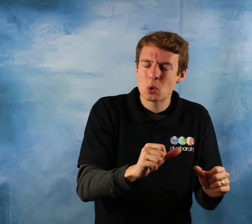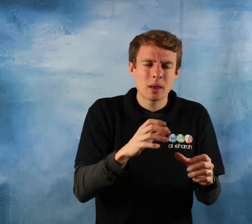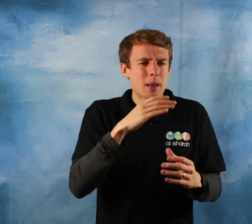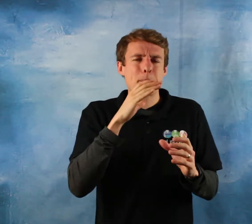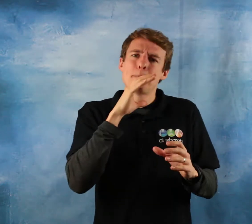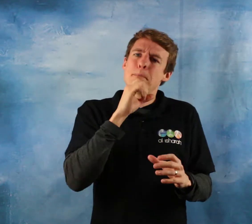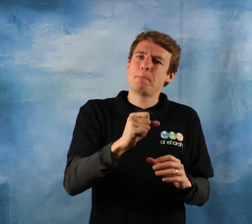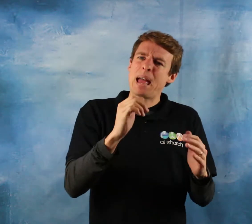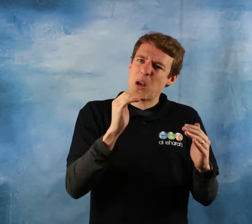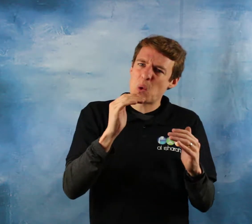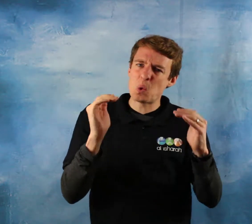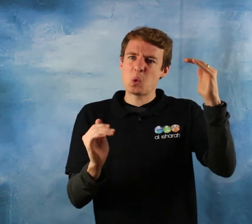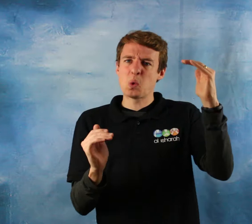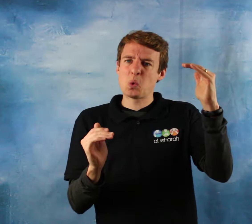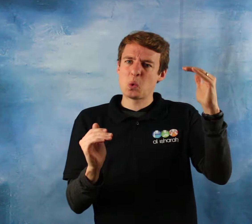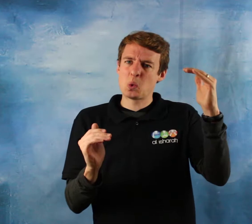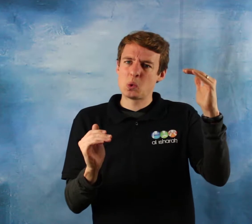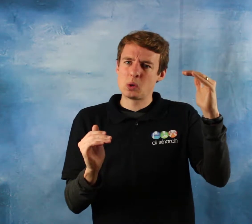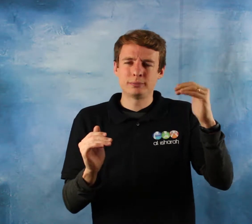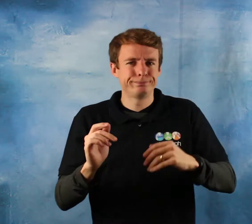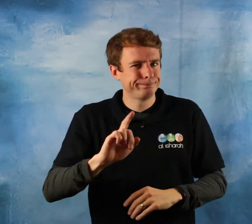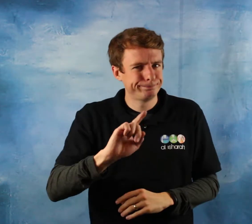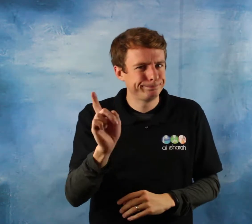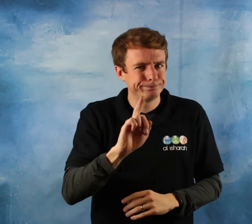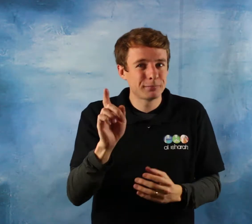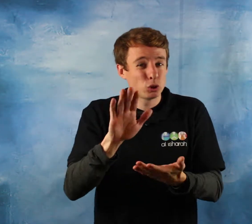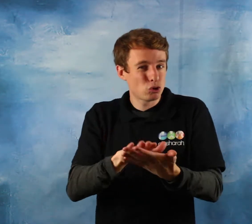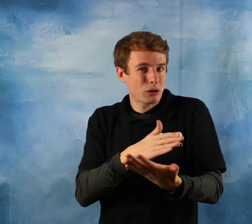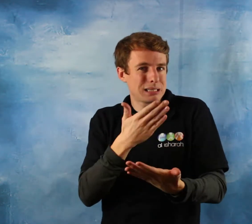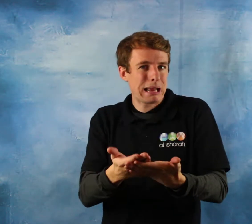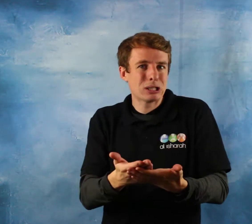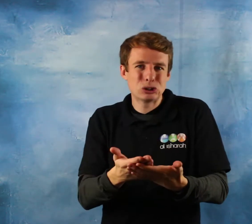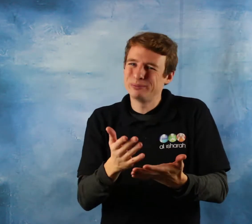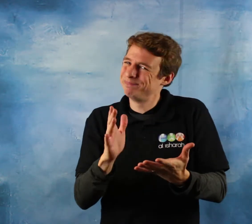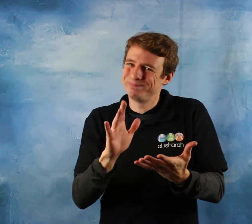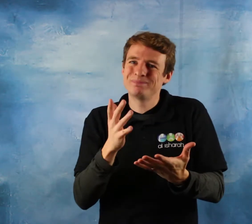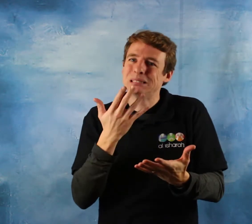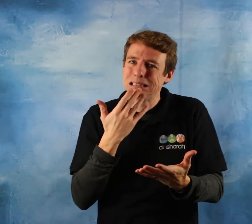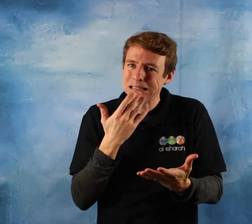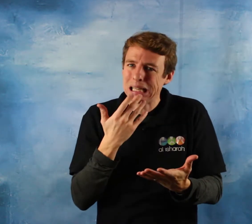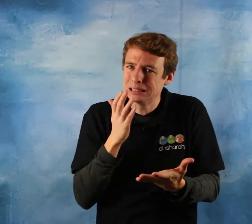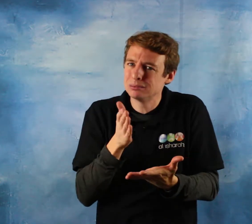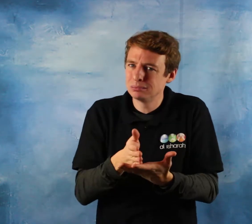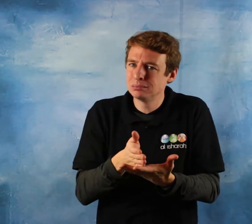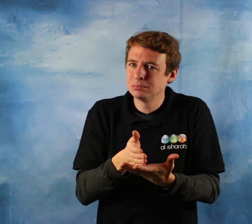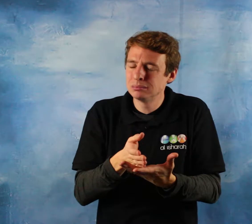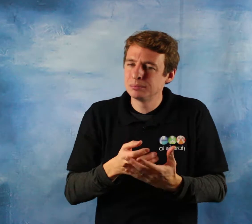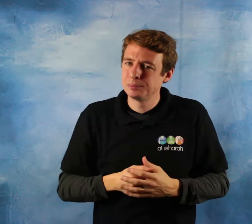over women and this is not the case. Qawamah is a level is a level where a person has